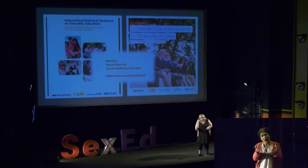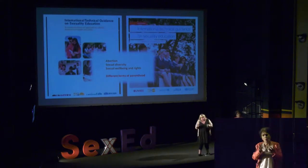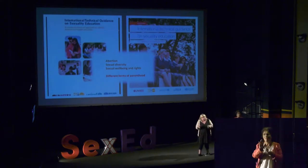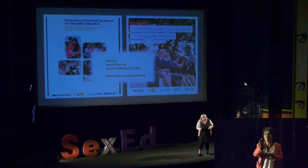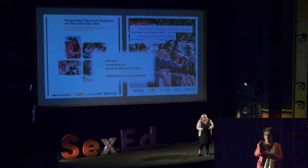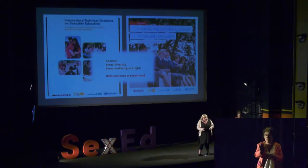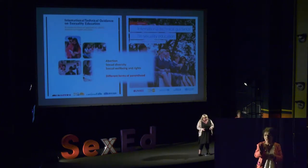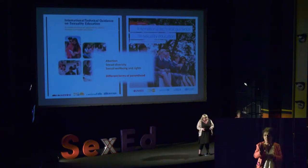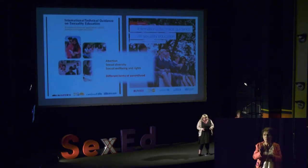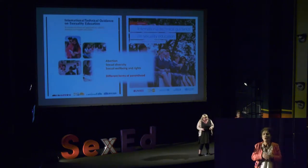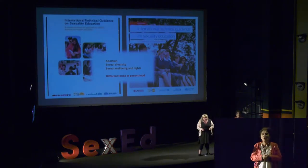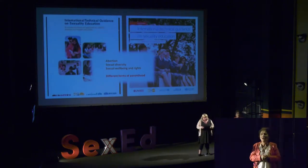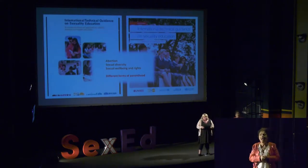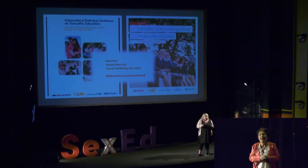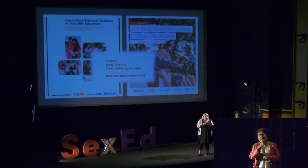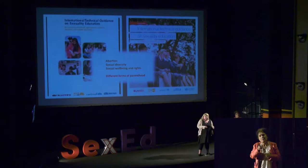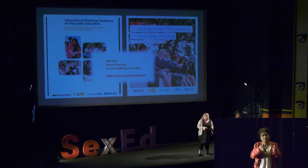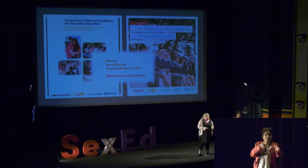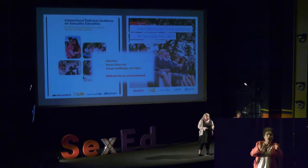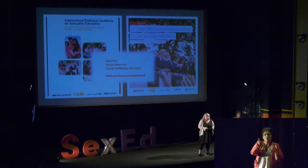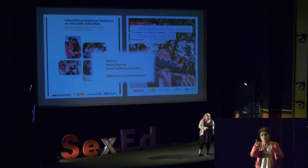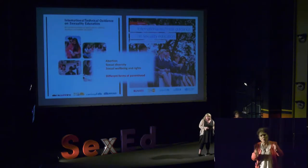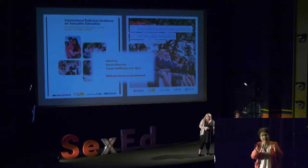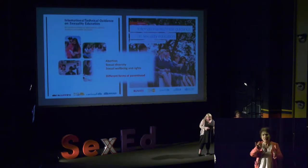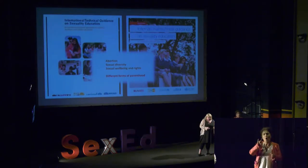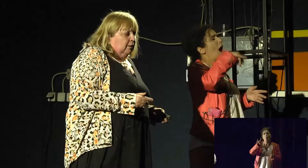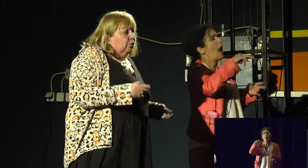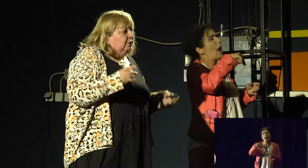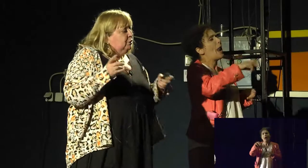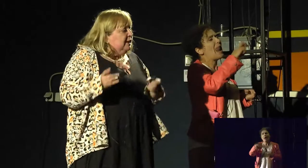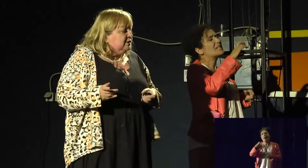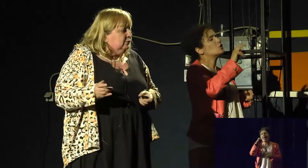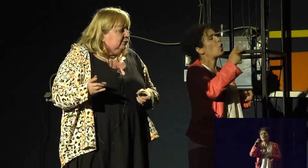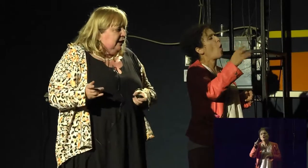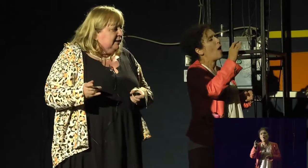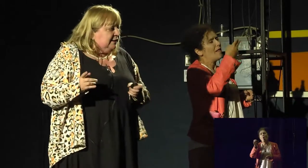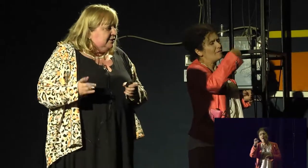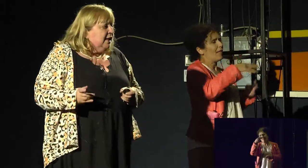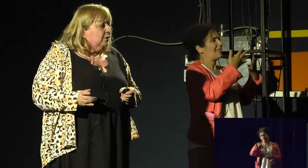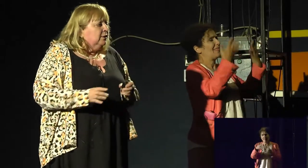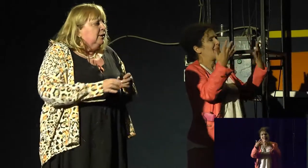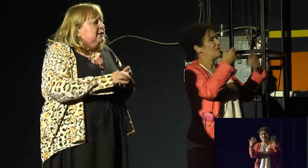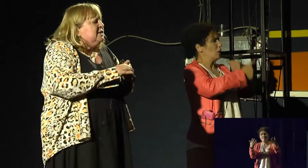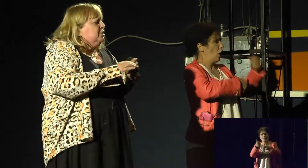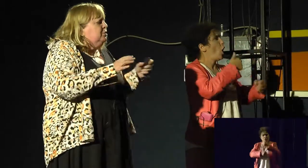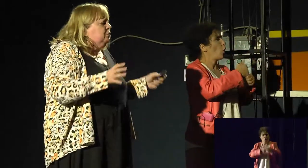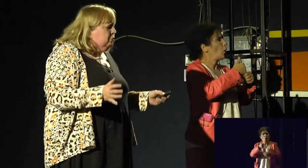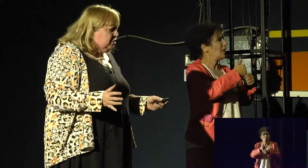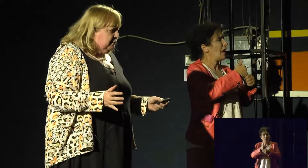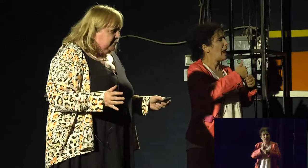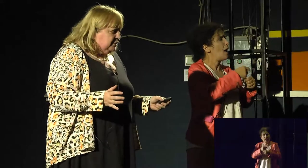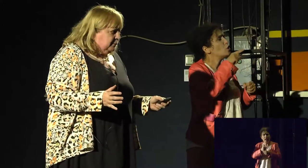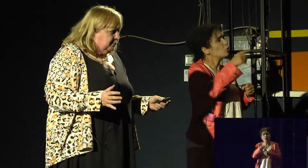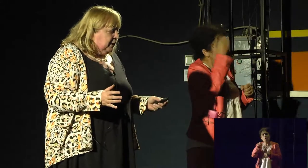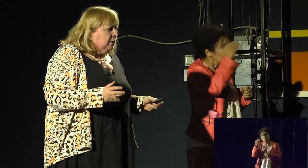the UNESCO guidelines in 2009 with UNESCO guidelines now, there's a